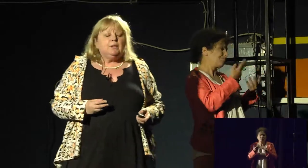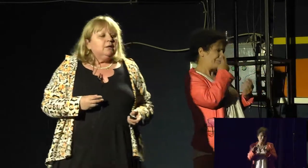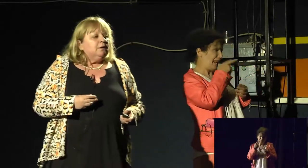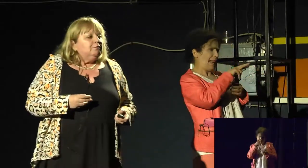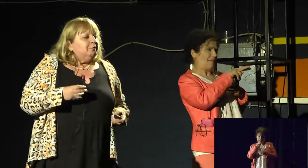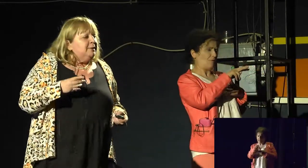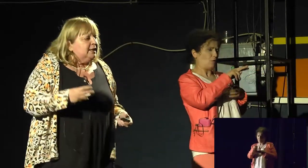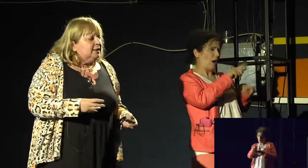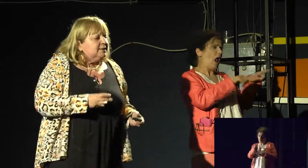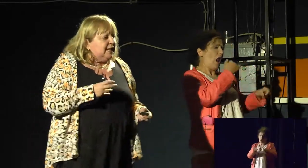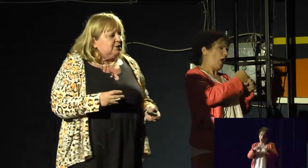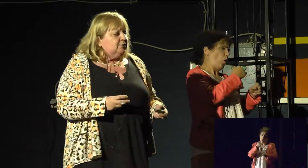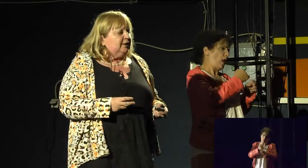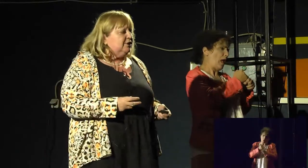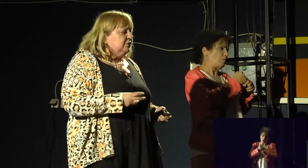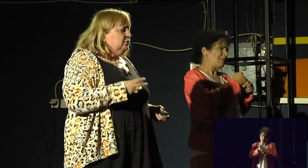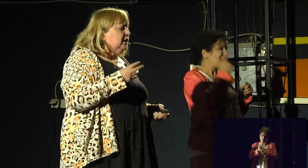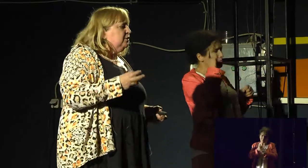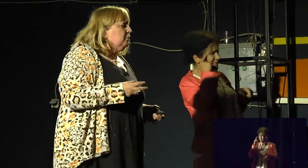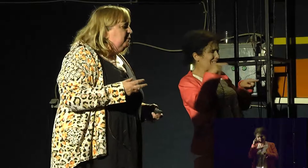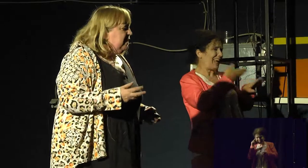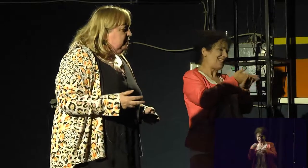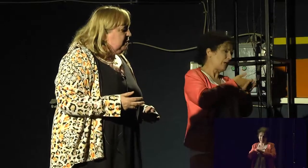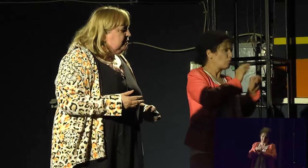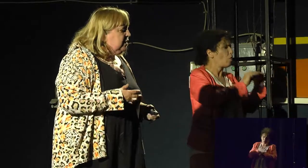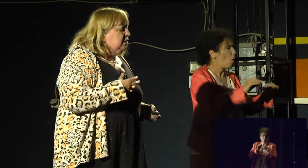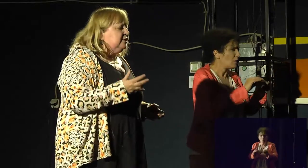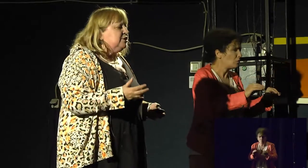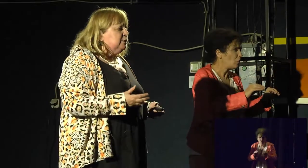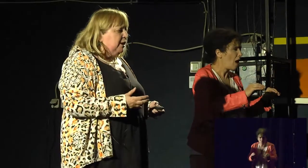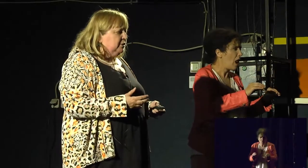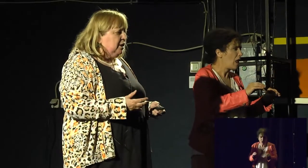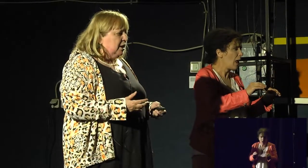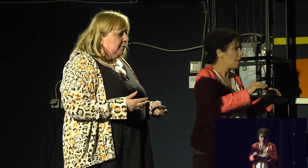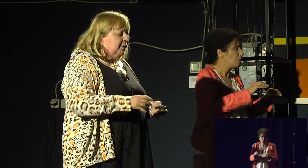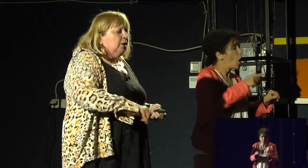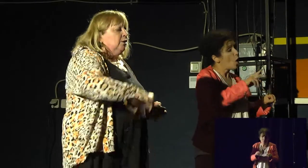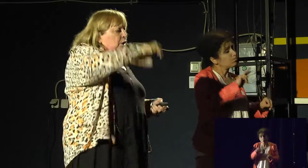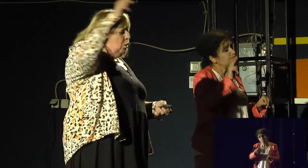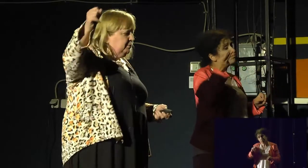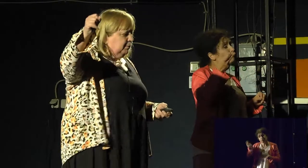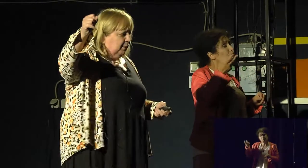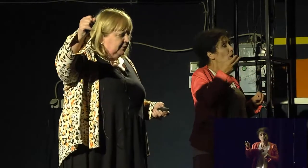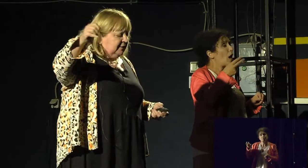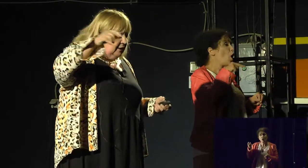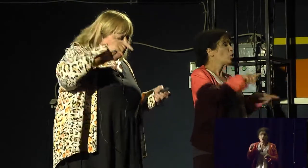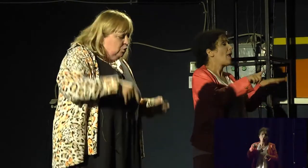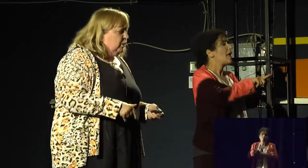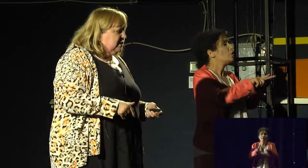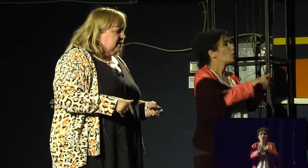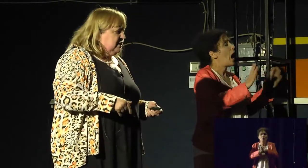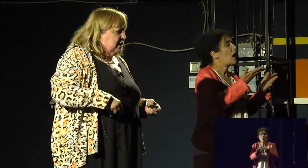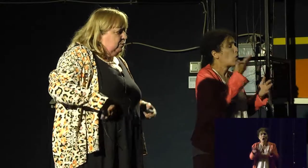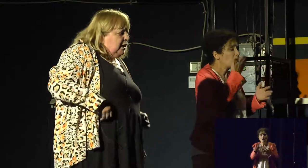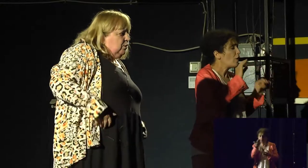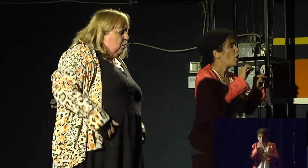setting. For me, sex education, you can compare it with teaching about a car. You open the bonnet, and